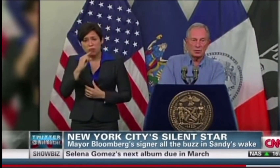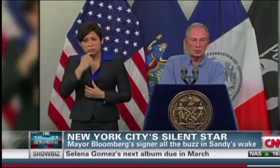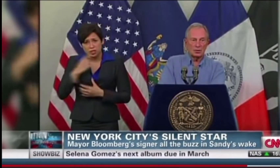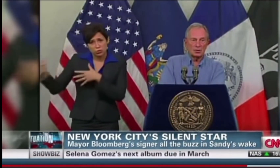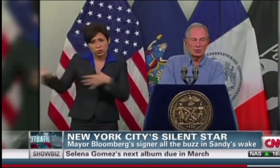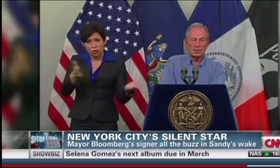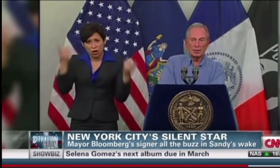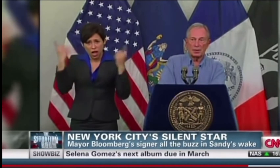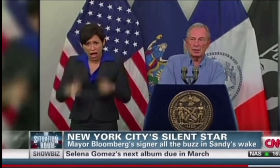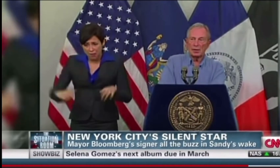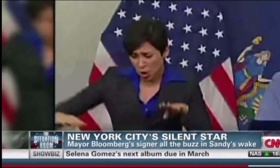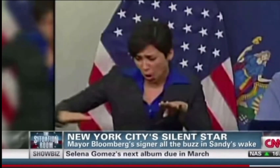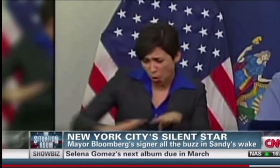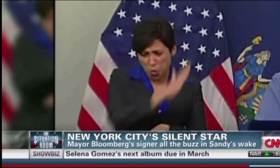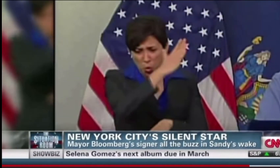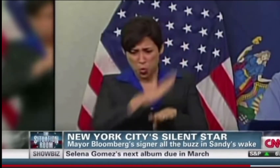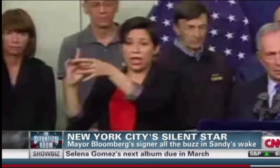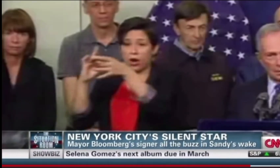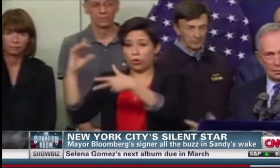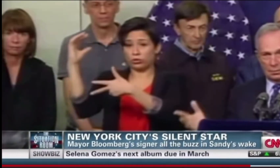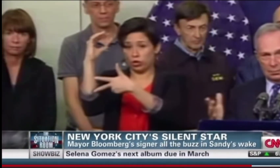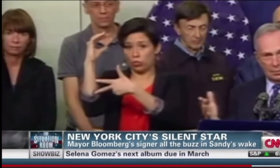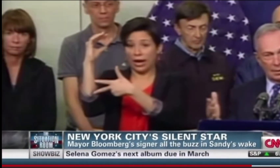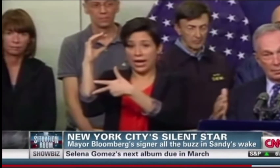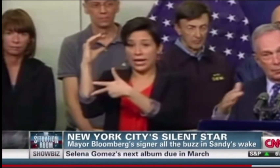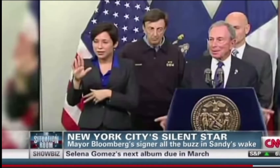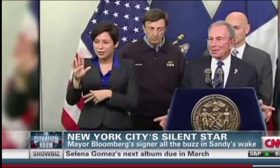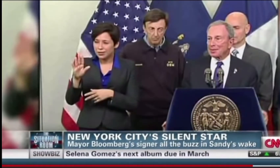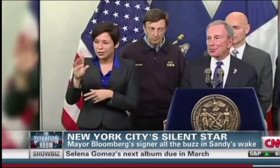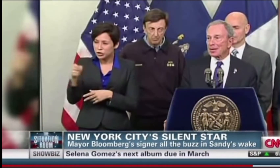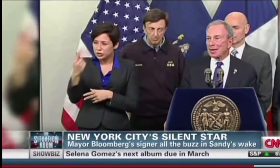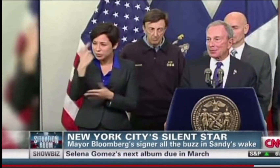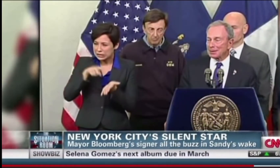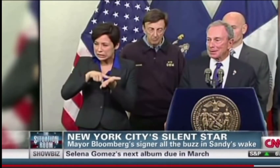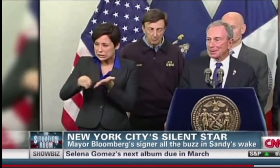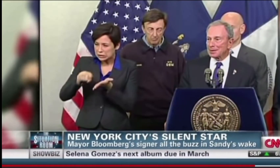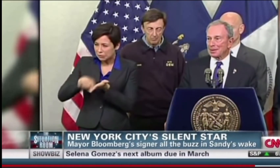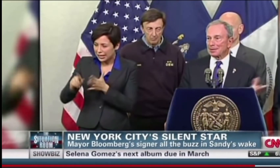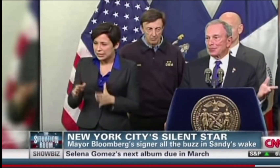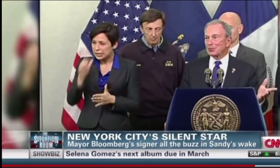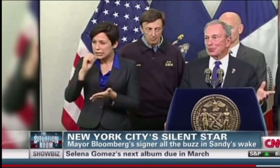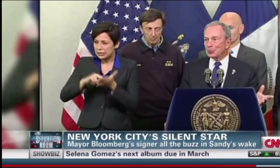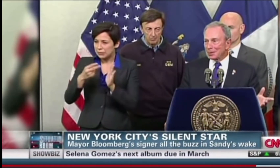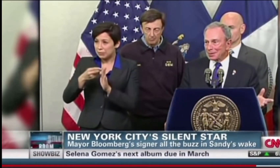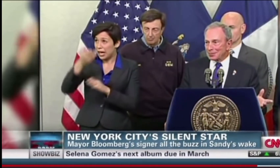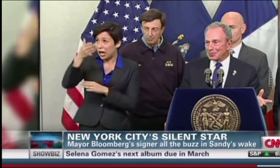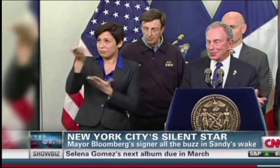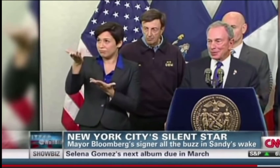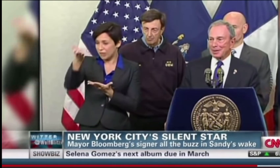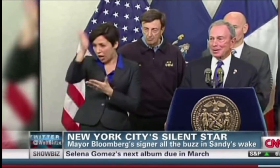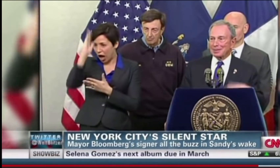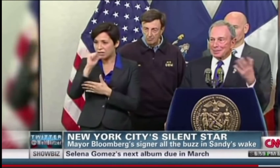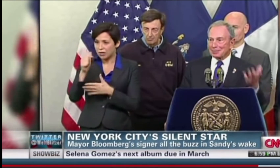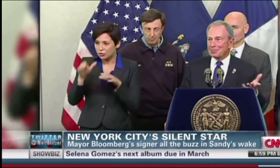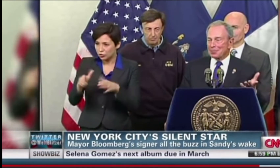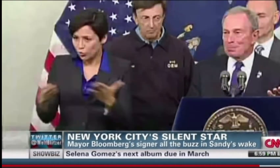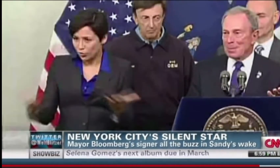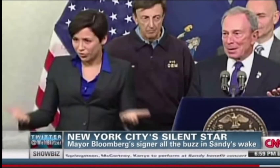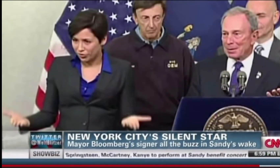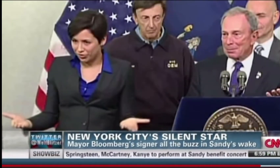knows how to sign words like surge and crane. Then there are times the message for the deaf and the hearing are one and the